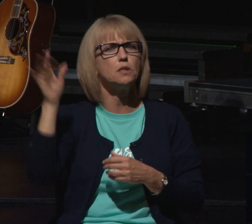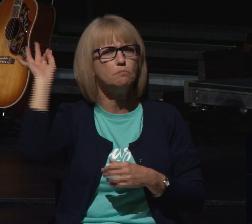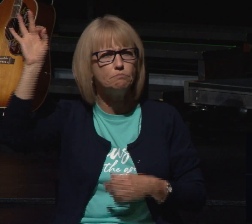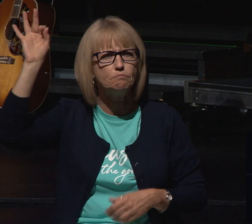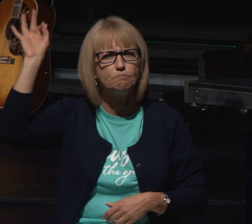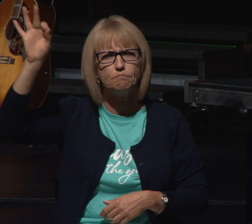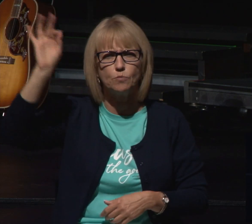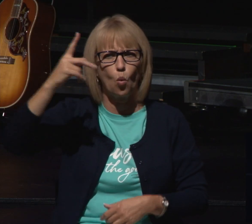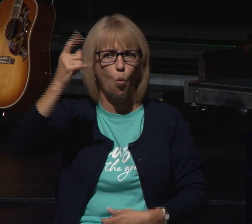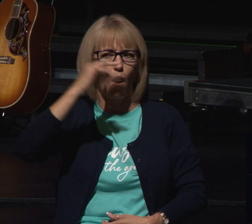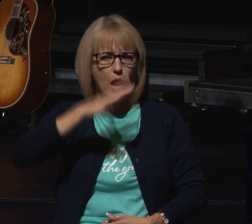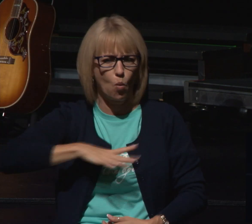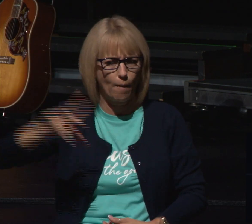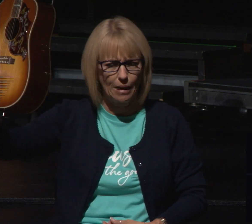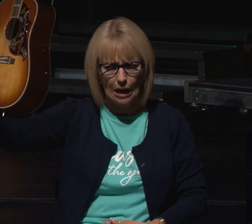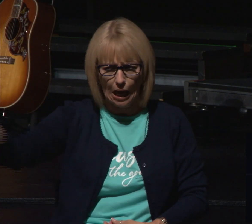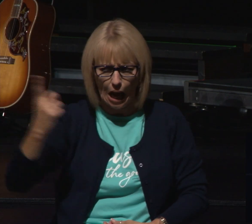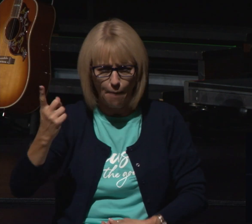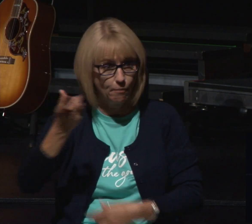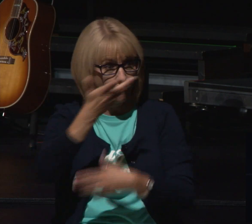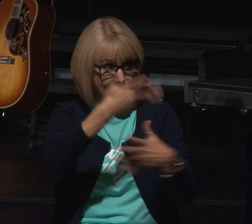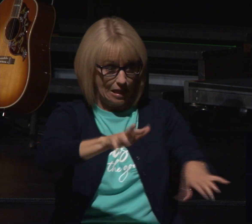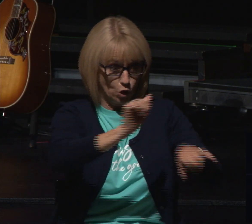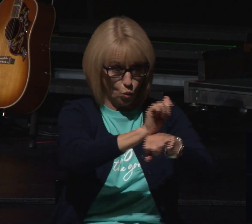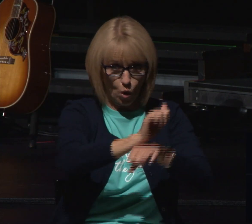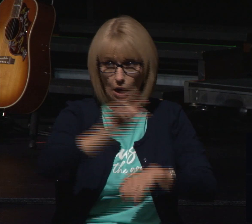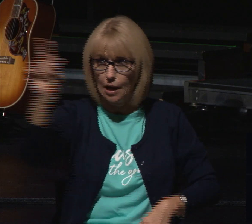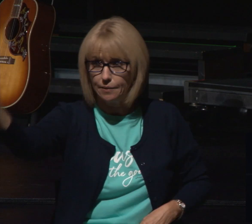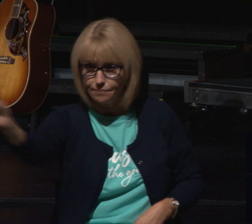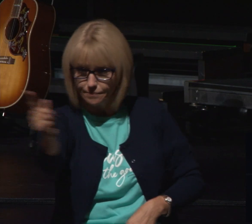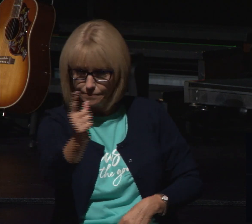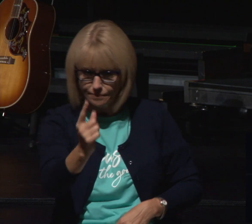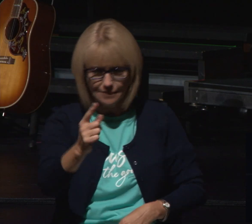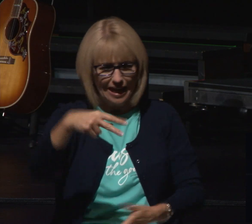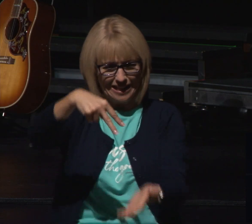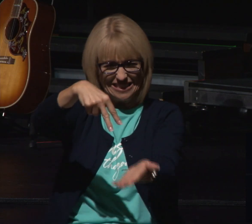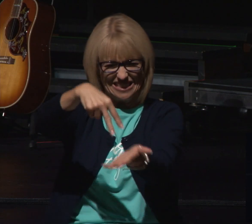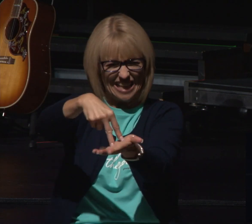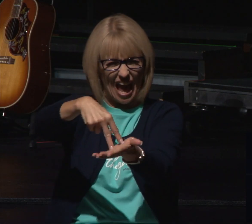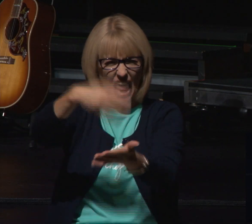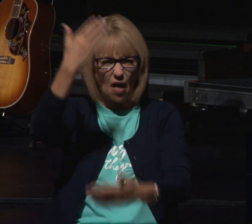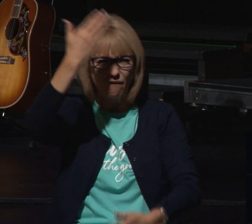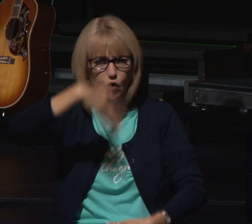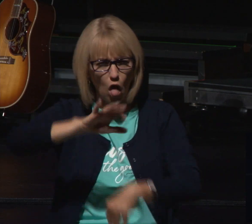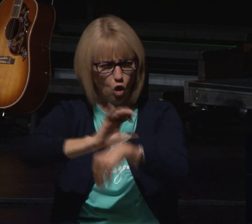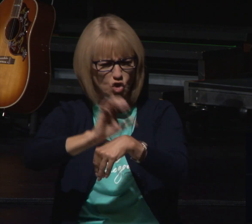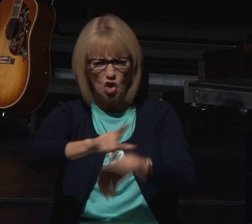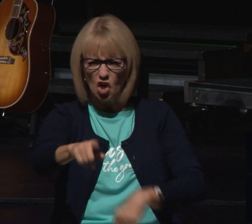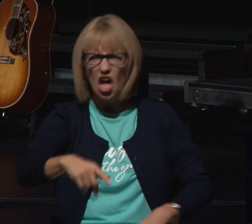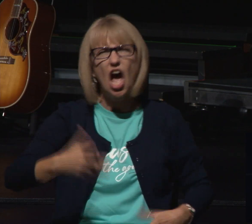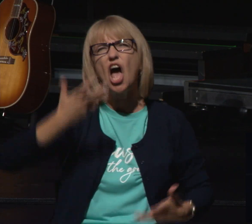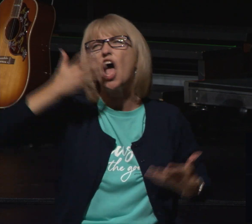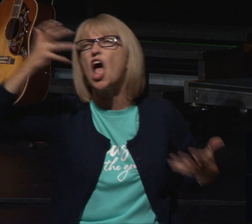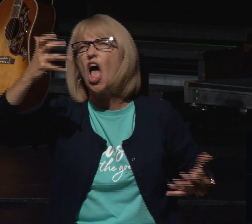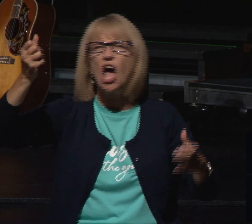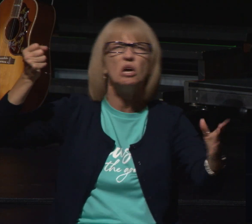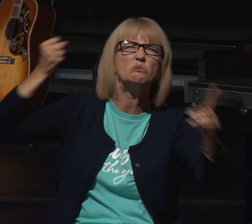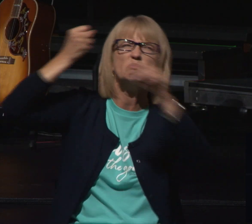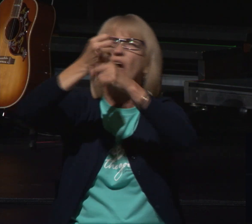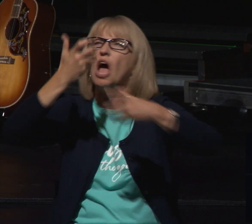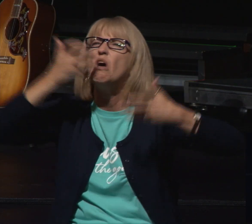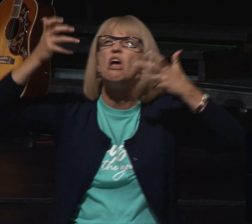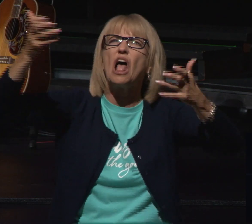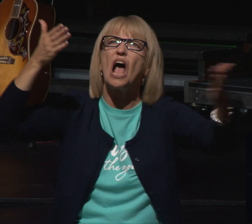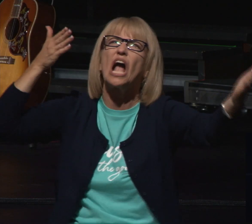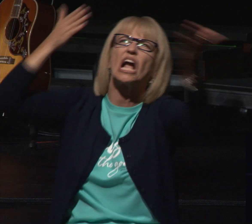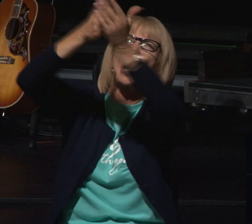every day after she got off work at four o'clock and stand up from his church and just hurl and yell insults to jesus and anger